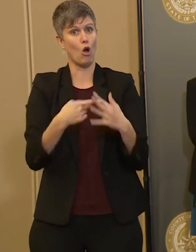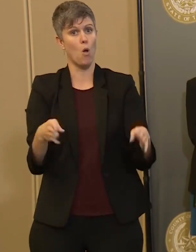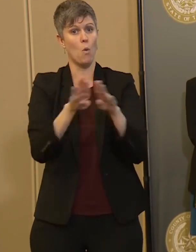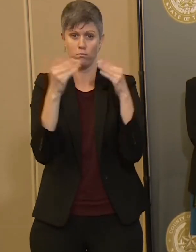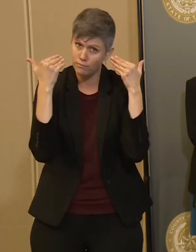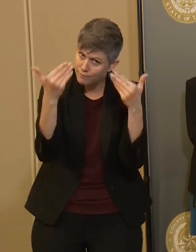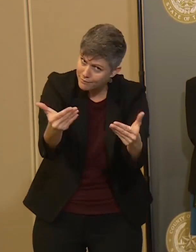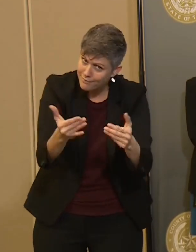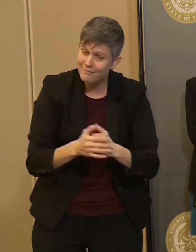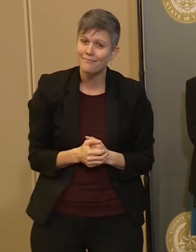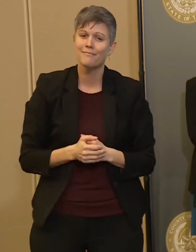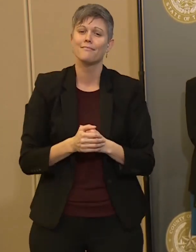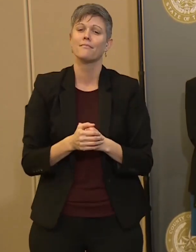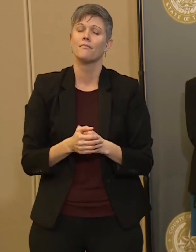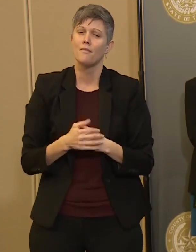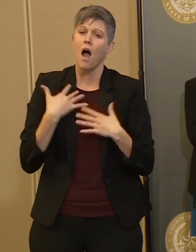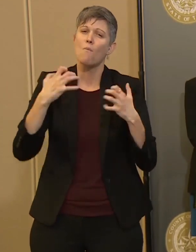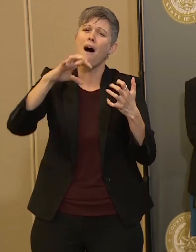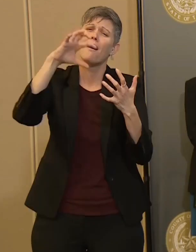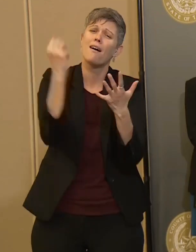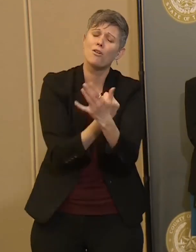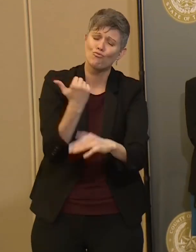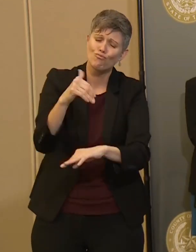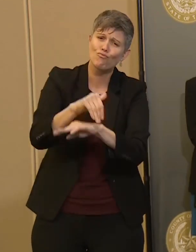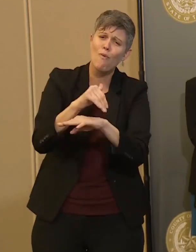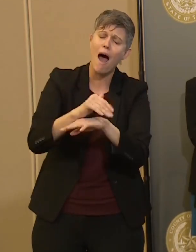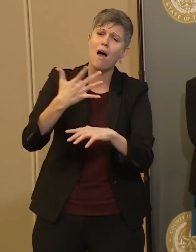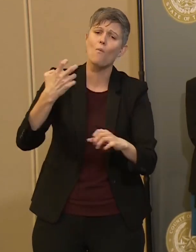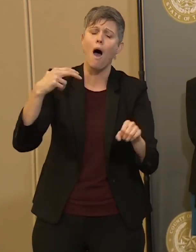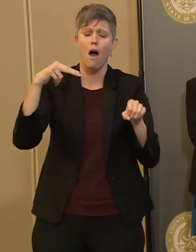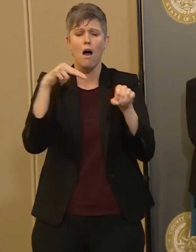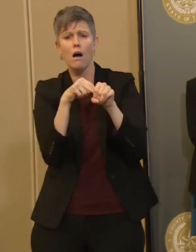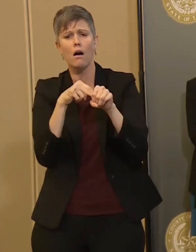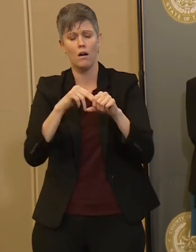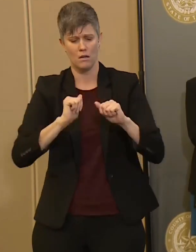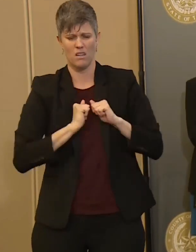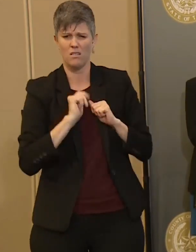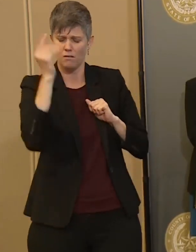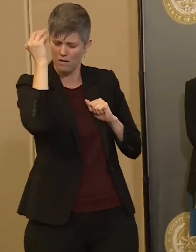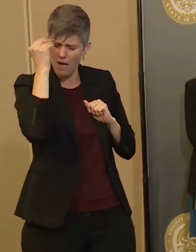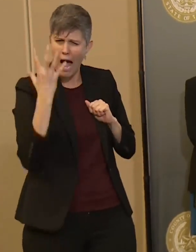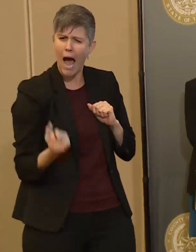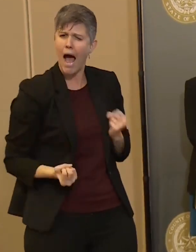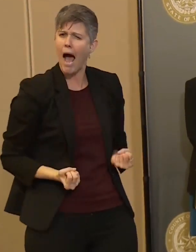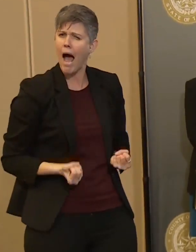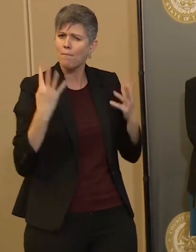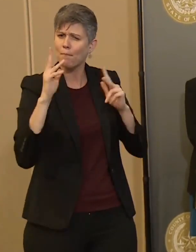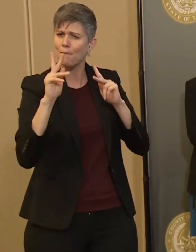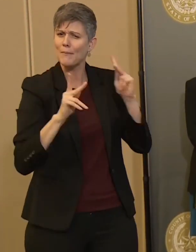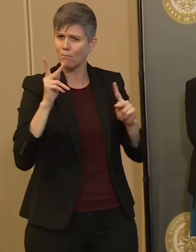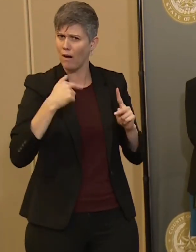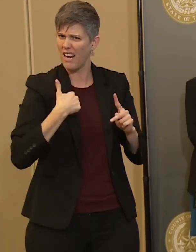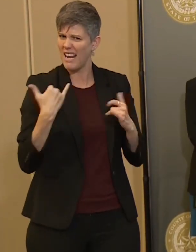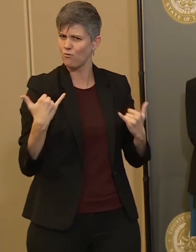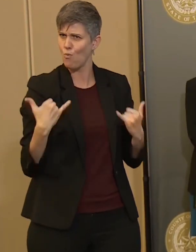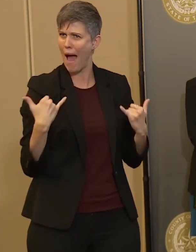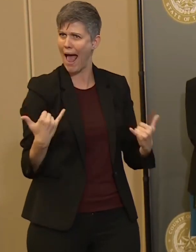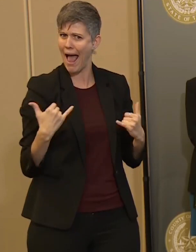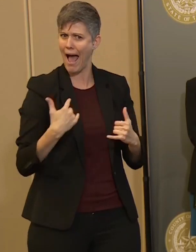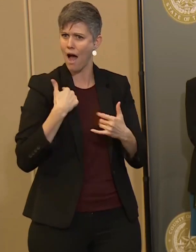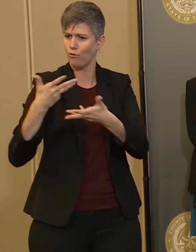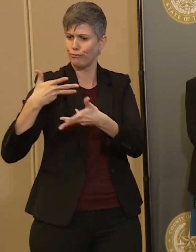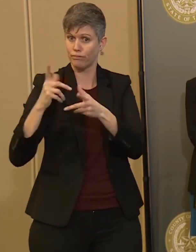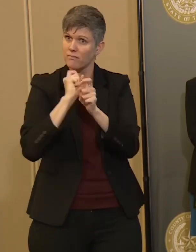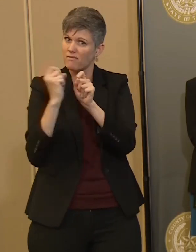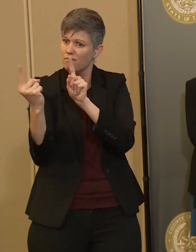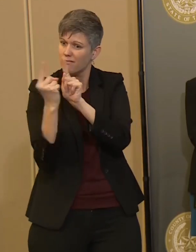to sleep at night, I want you to count the number of people that you have interacted with over the course of the day. Think